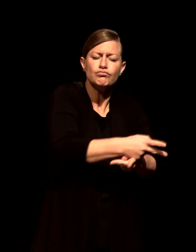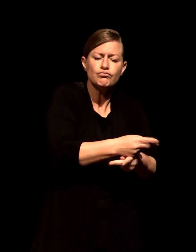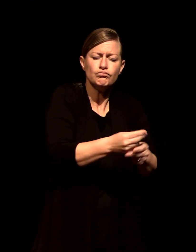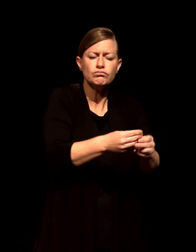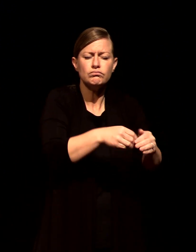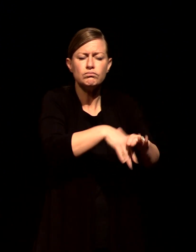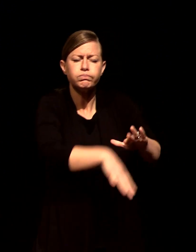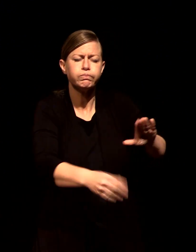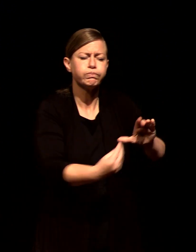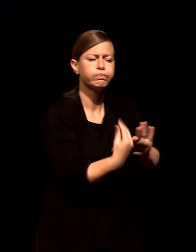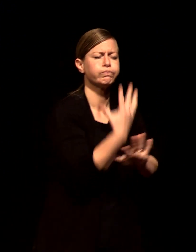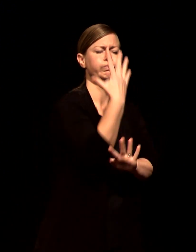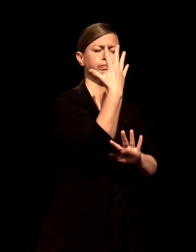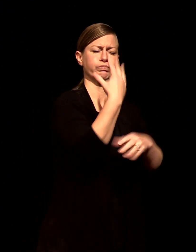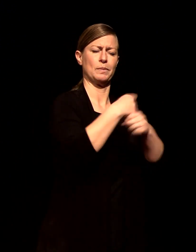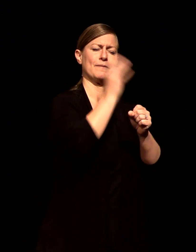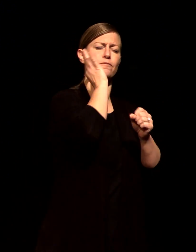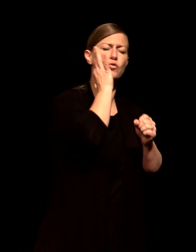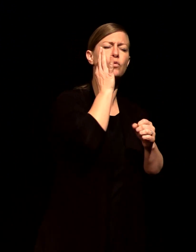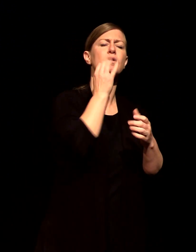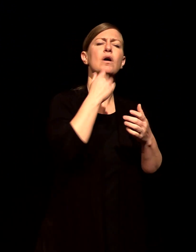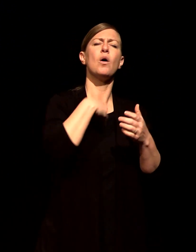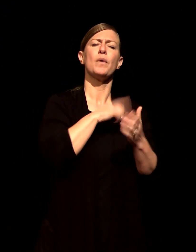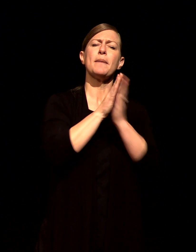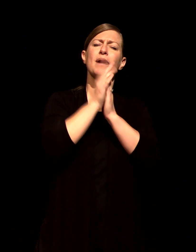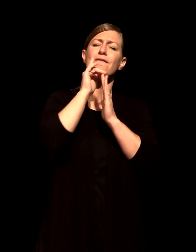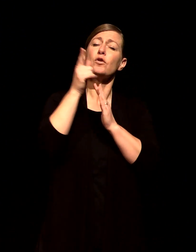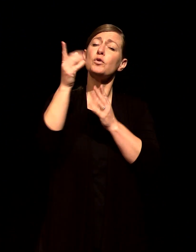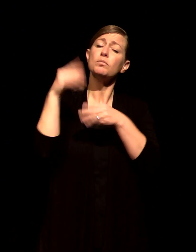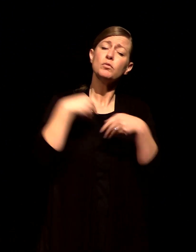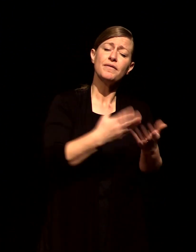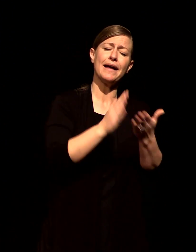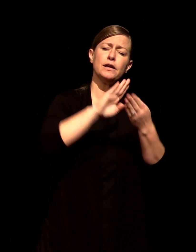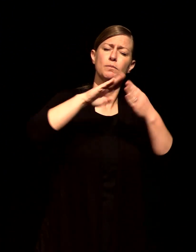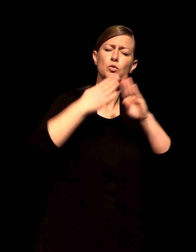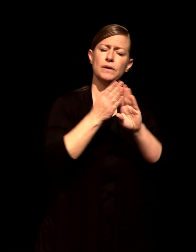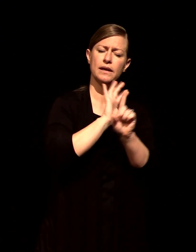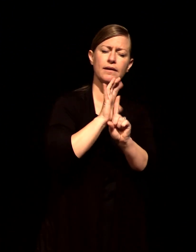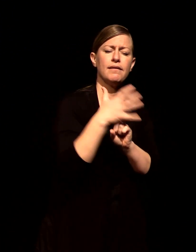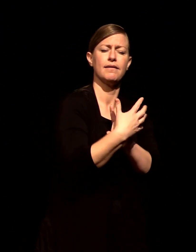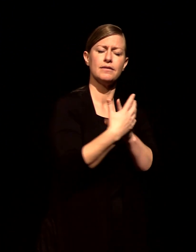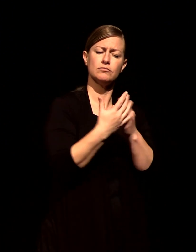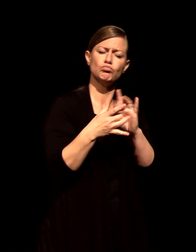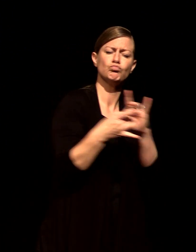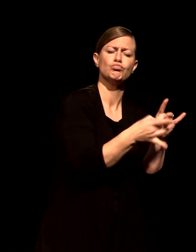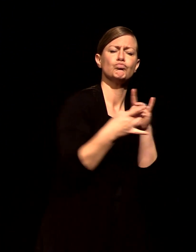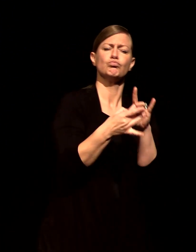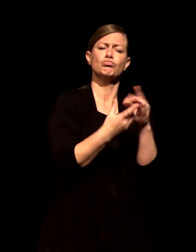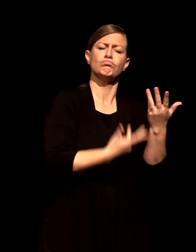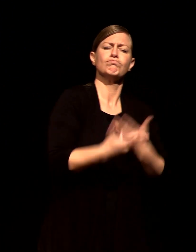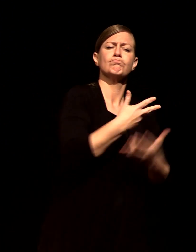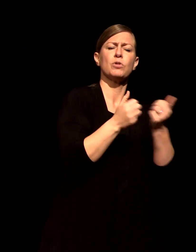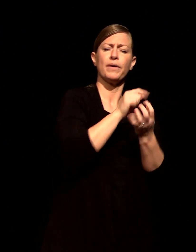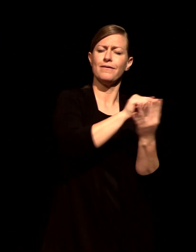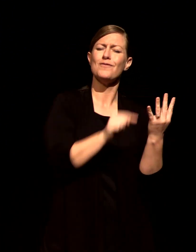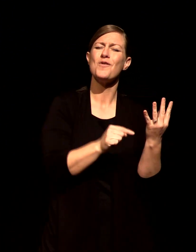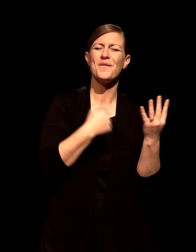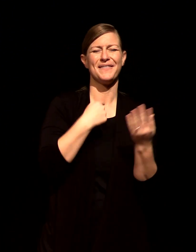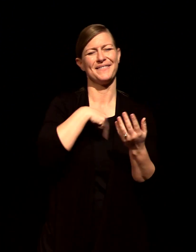produce fruit we just thank you for your gospel that changes lives and Jesus says we spend time in your word this